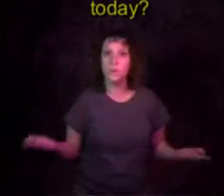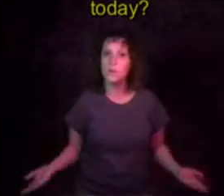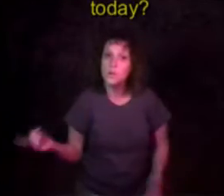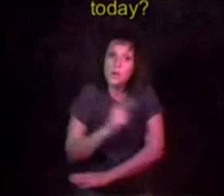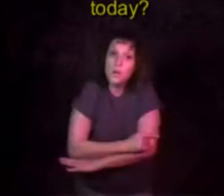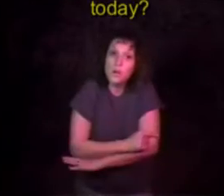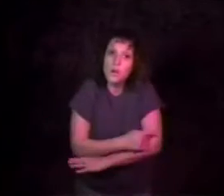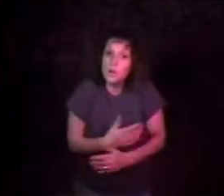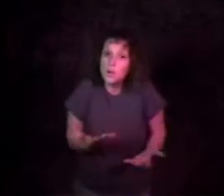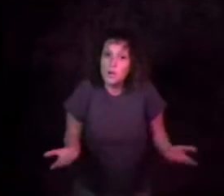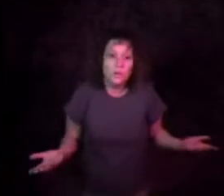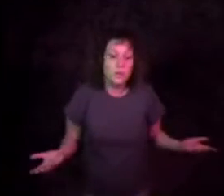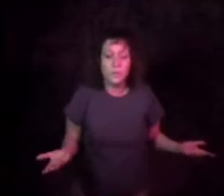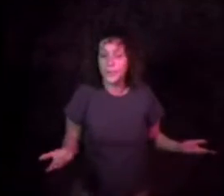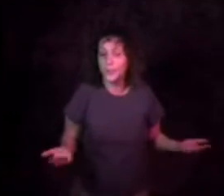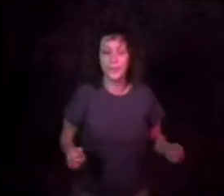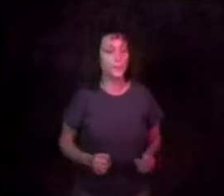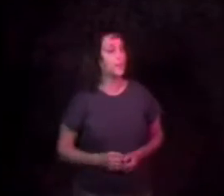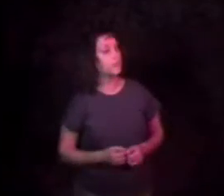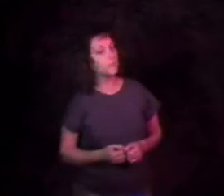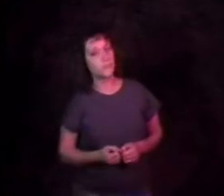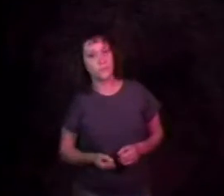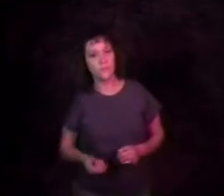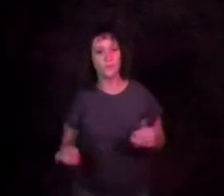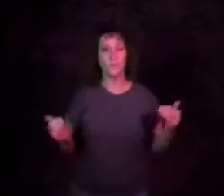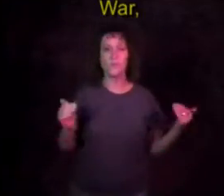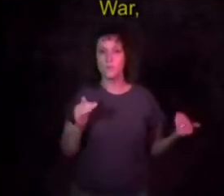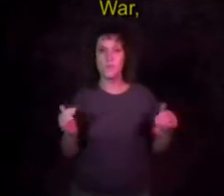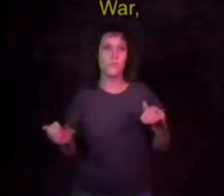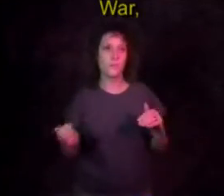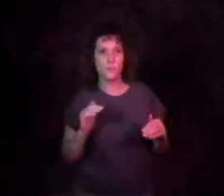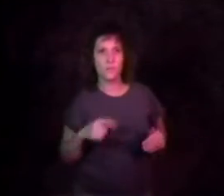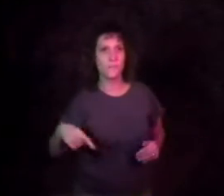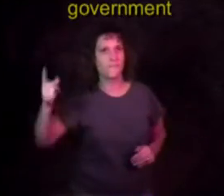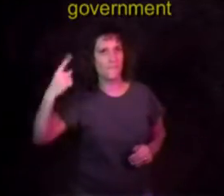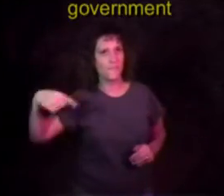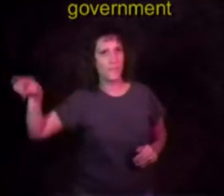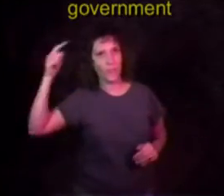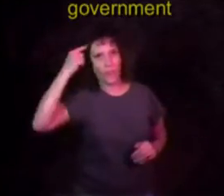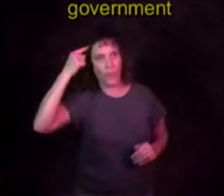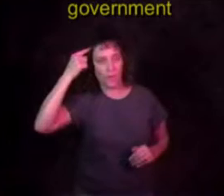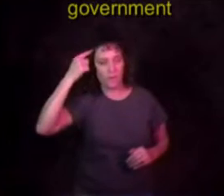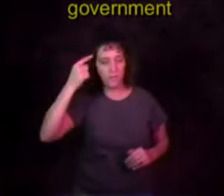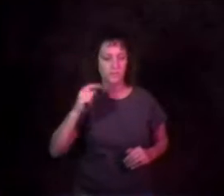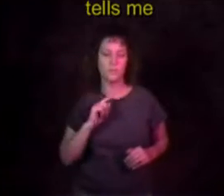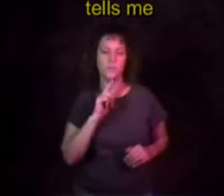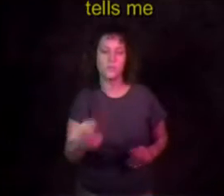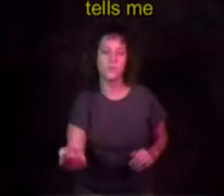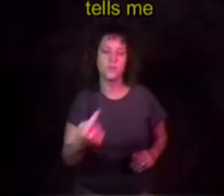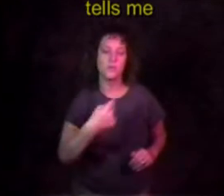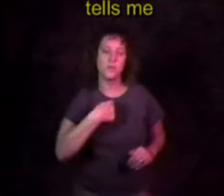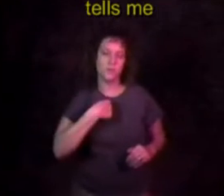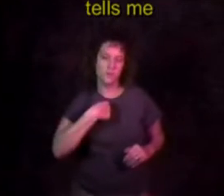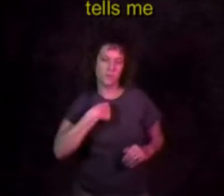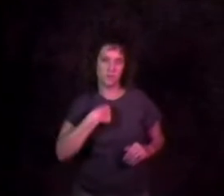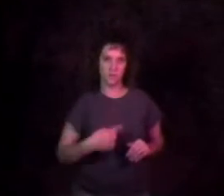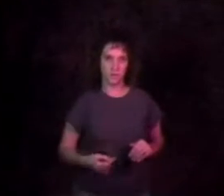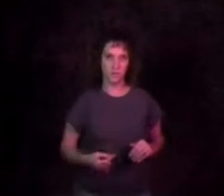tell me, is there no place for the end of the day, they say we must fight